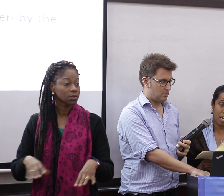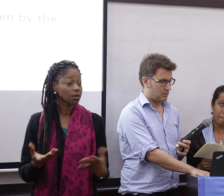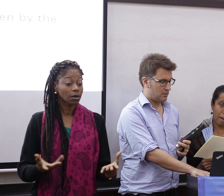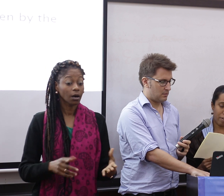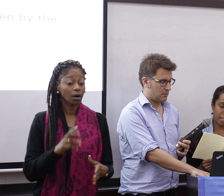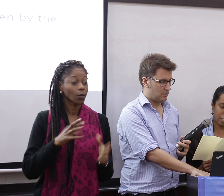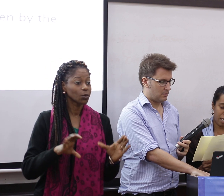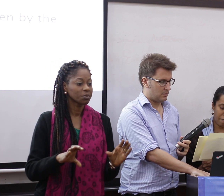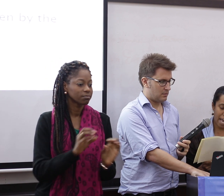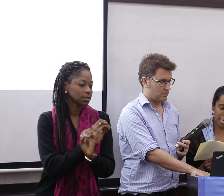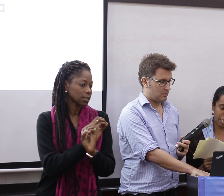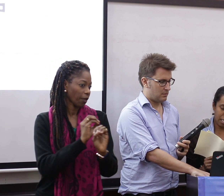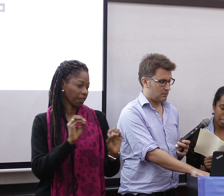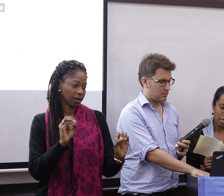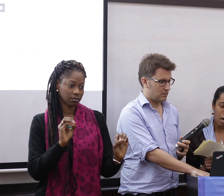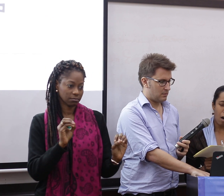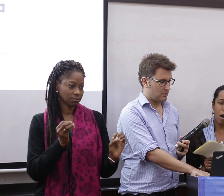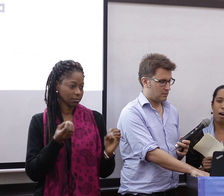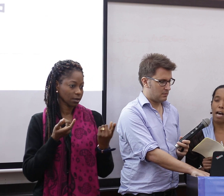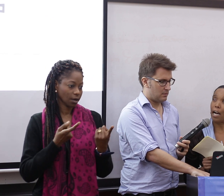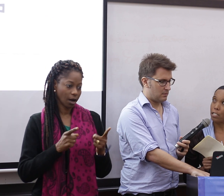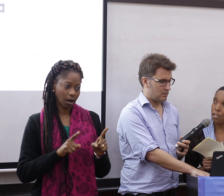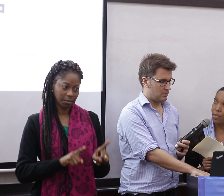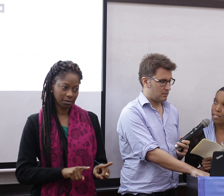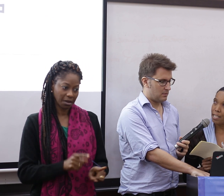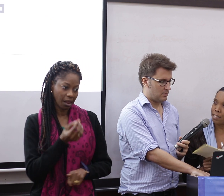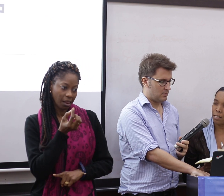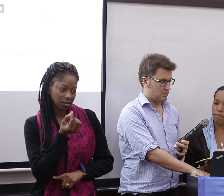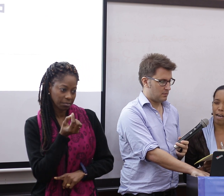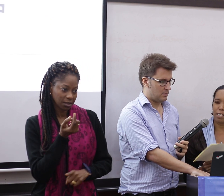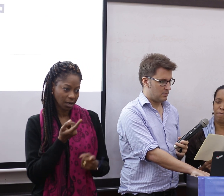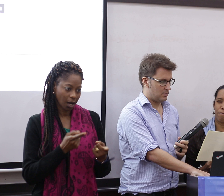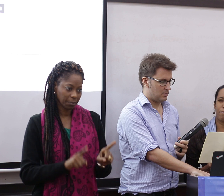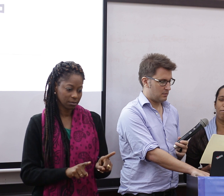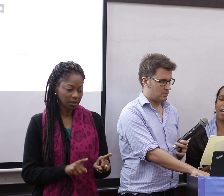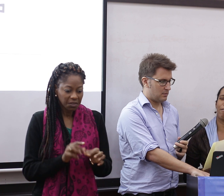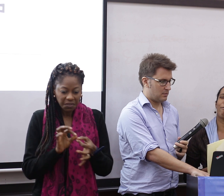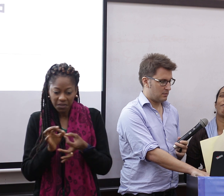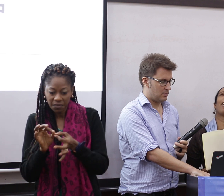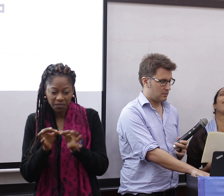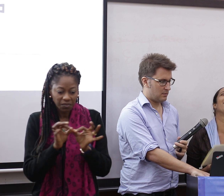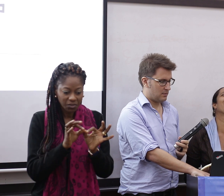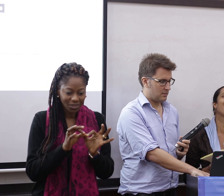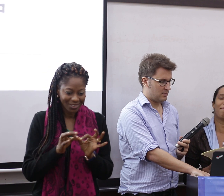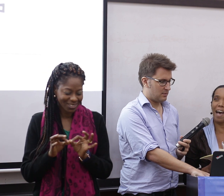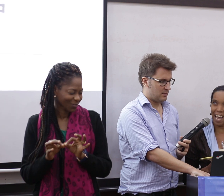very little, if any, action was taken to rectify,